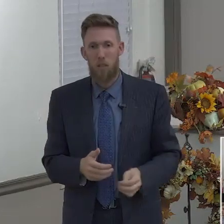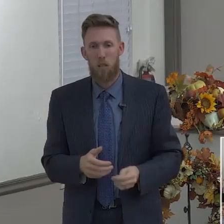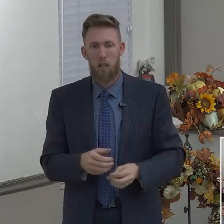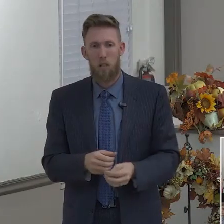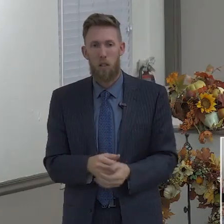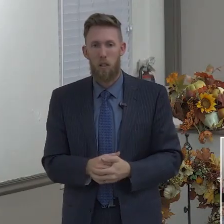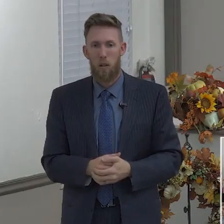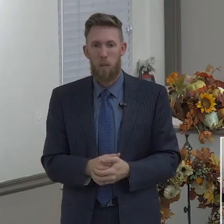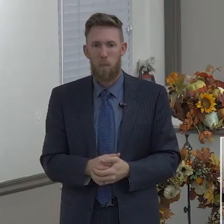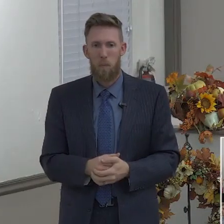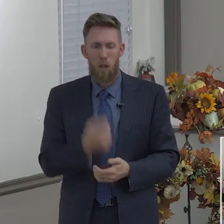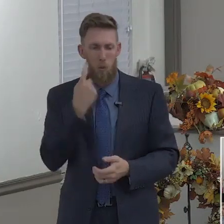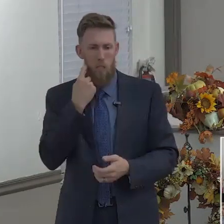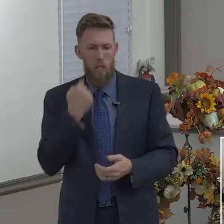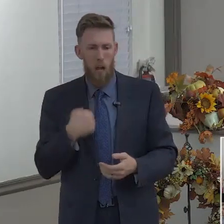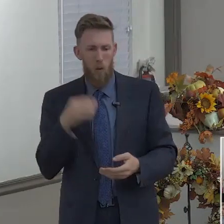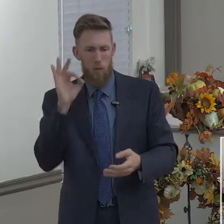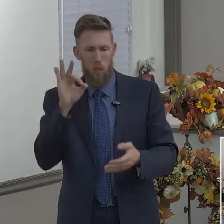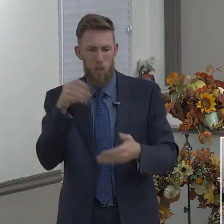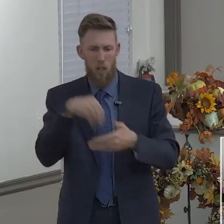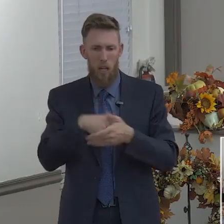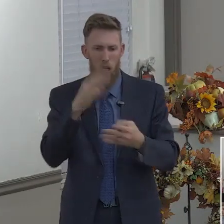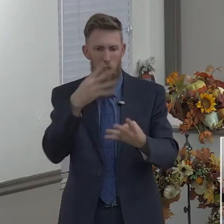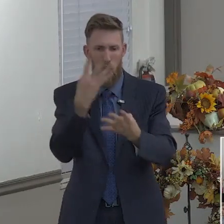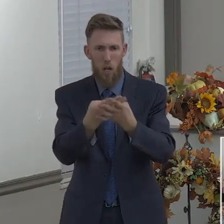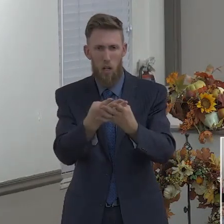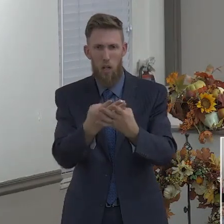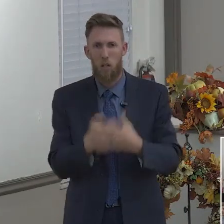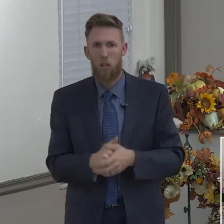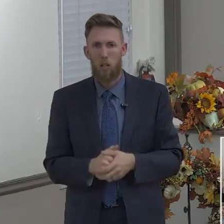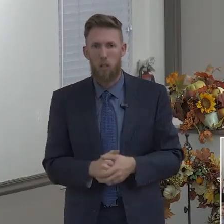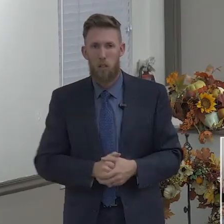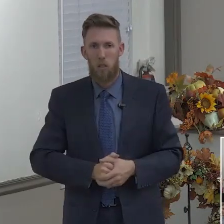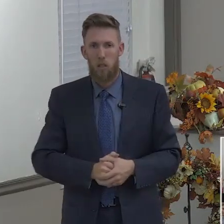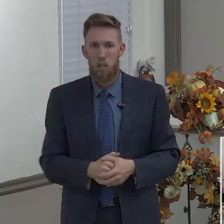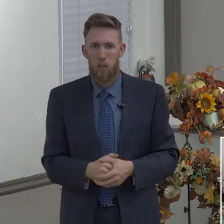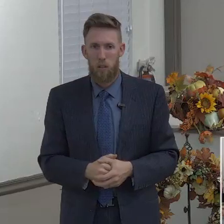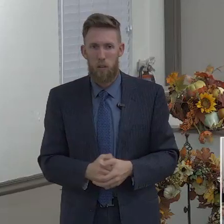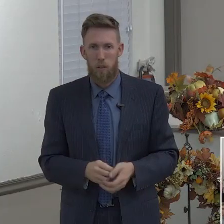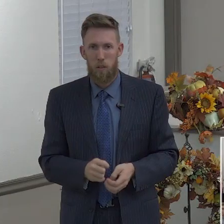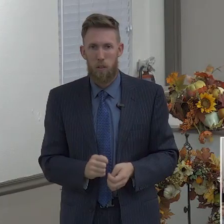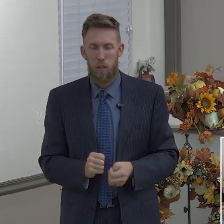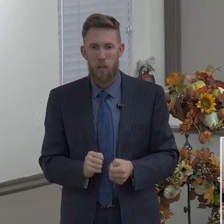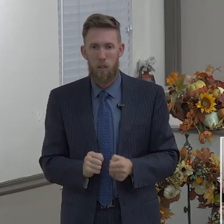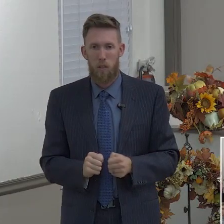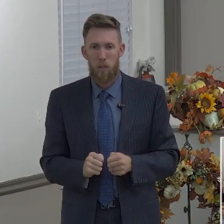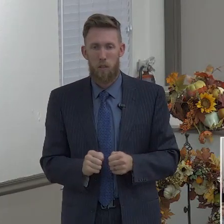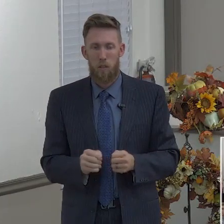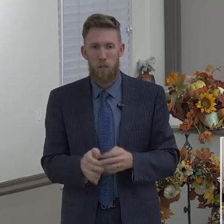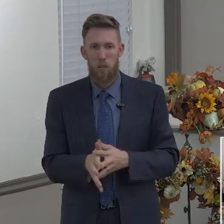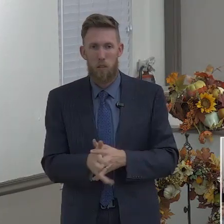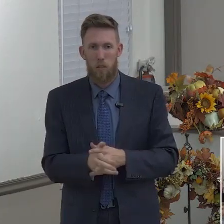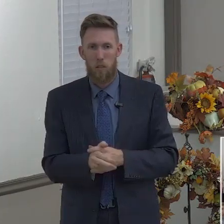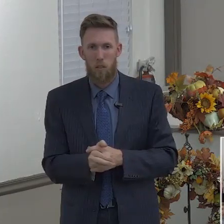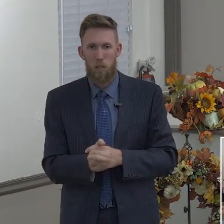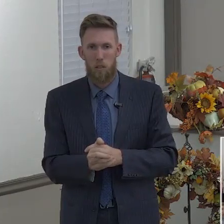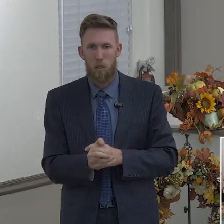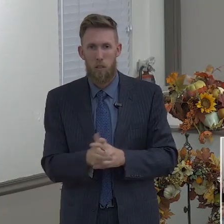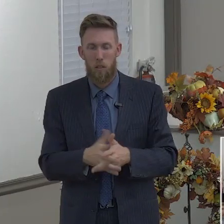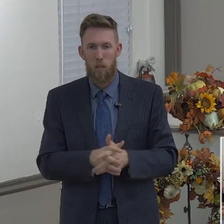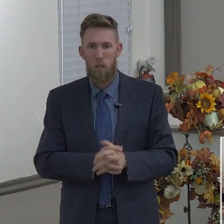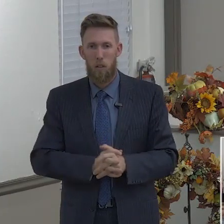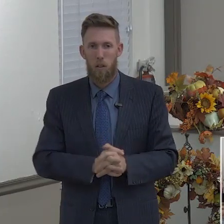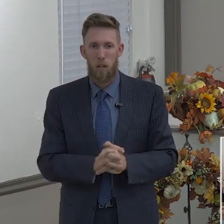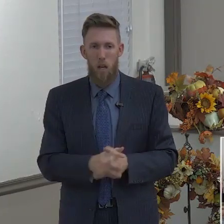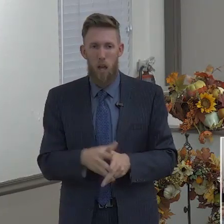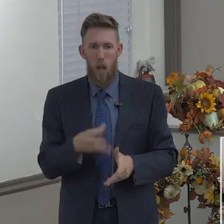that if you take one drink, you are no longer sober. Oh, I can handle my liquor. No, one drink and you're no longer sober. One drink and you're disobeying